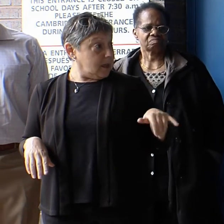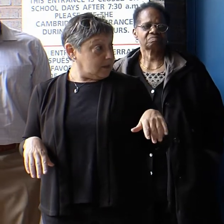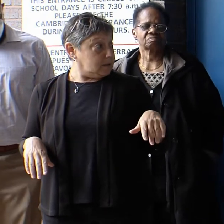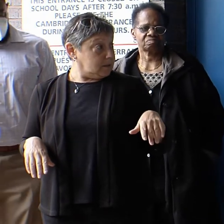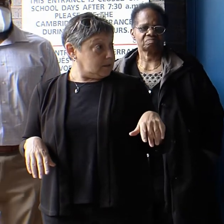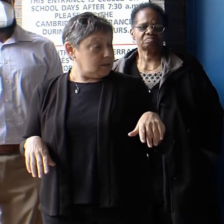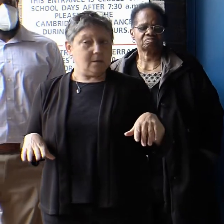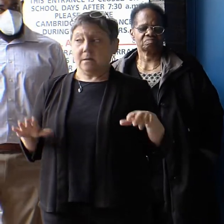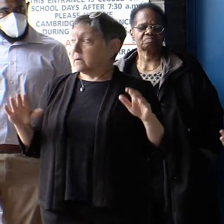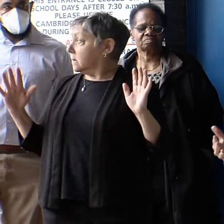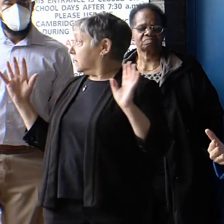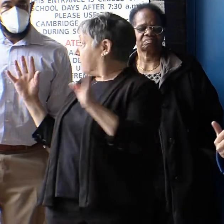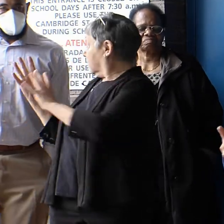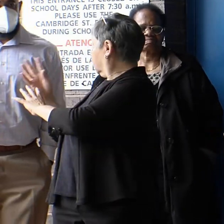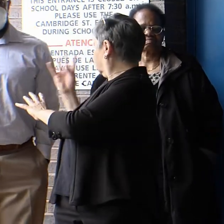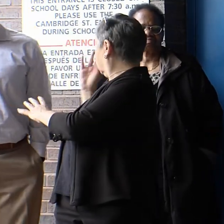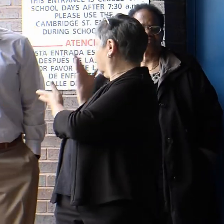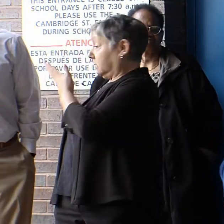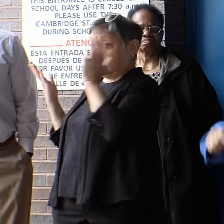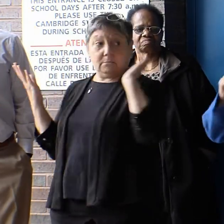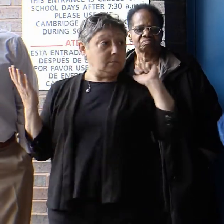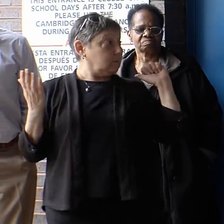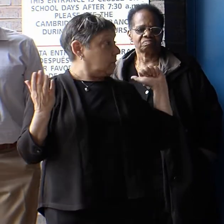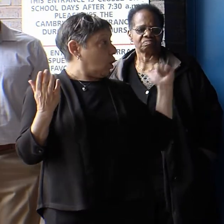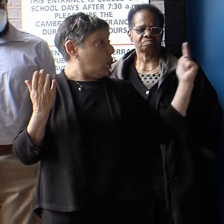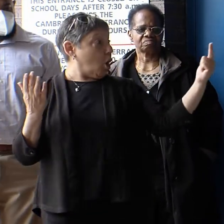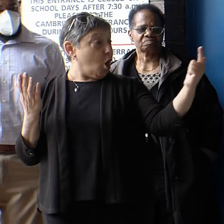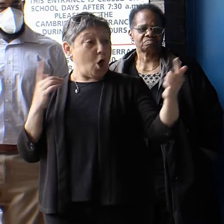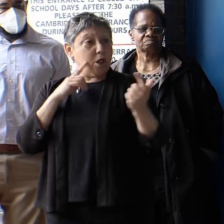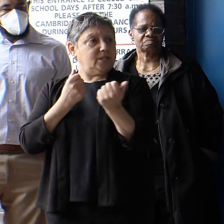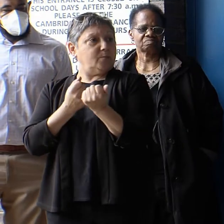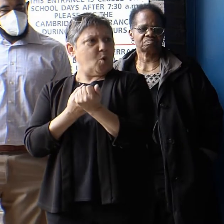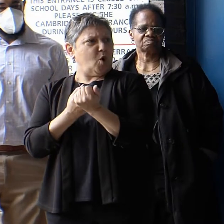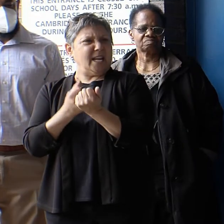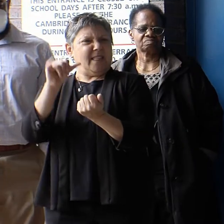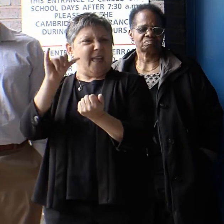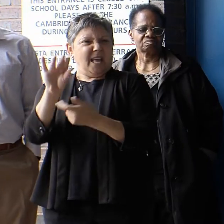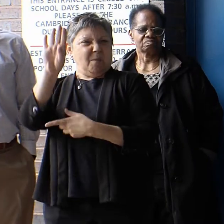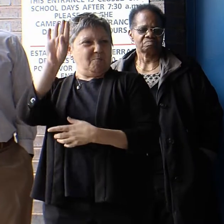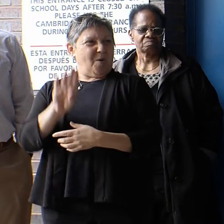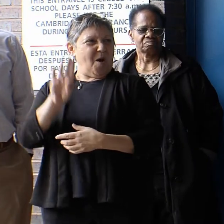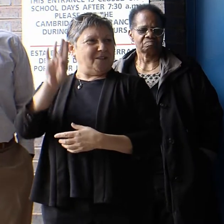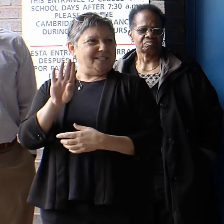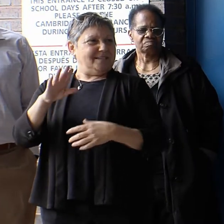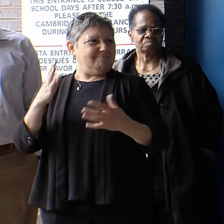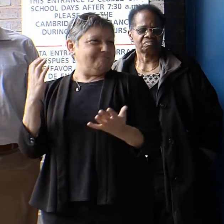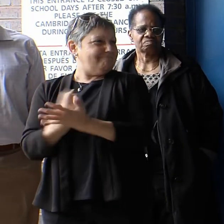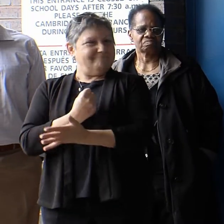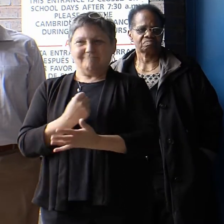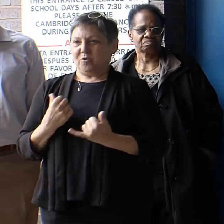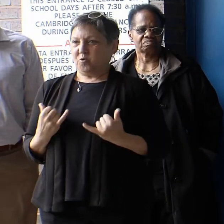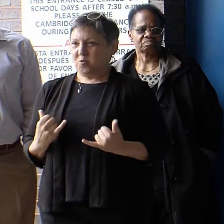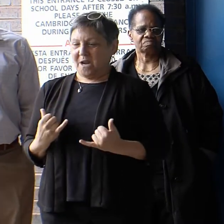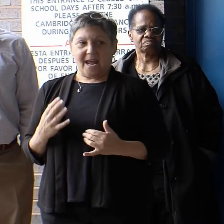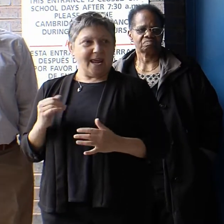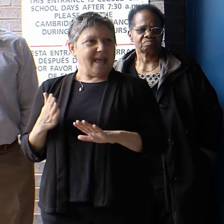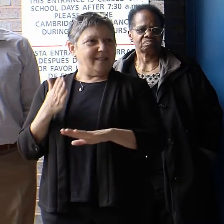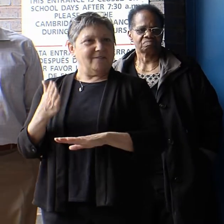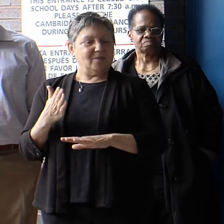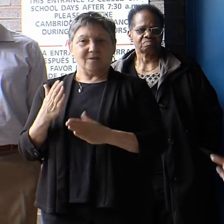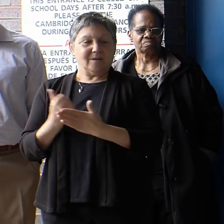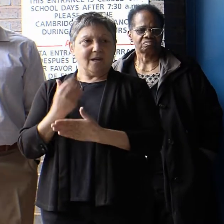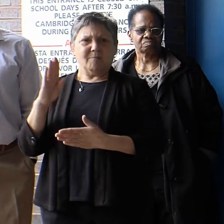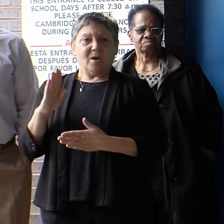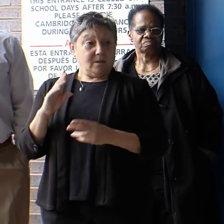all of these folks who are here are supporting, that is the Boston of today and tomorrow. There's no